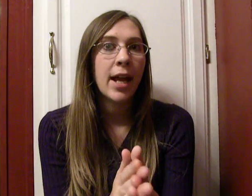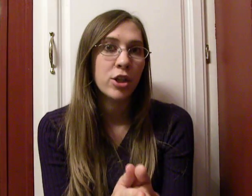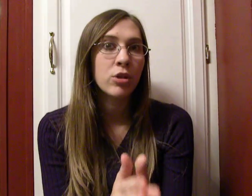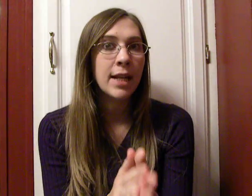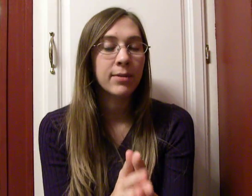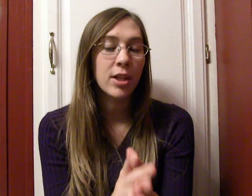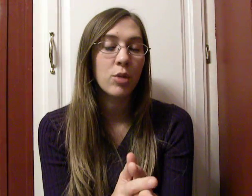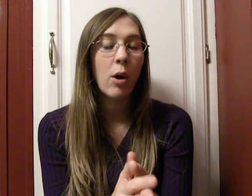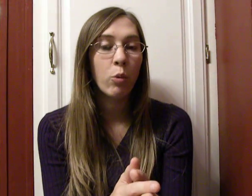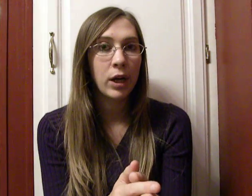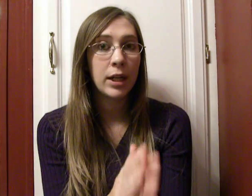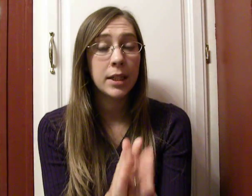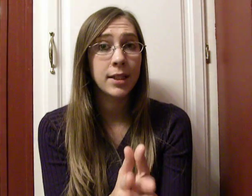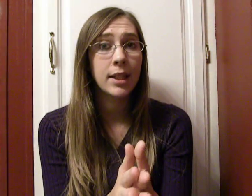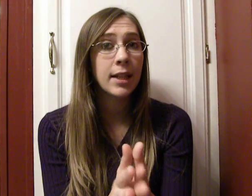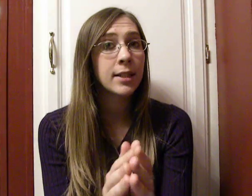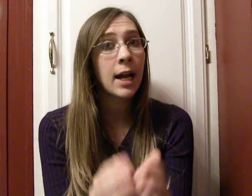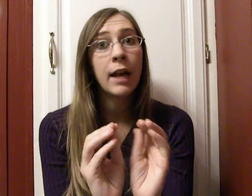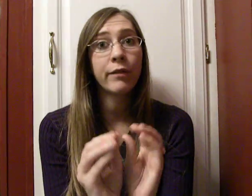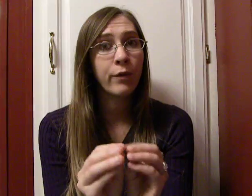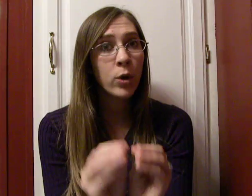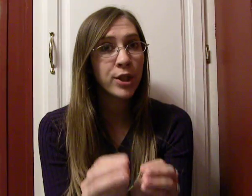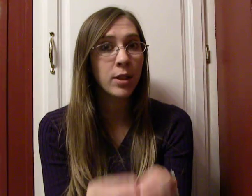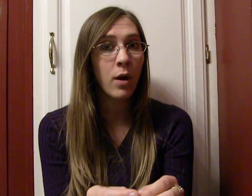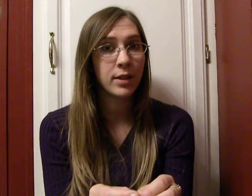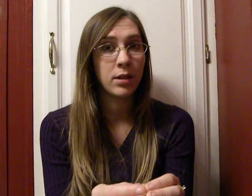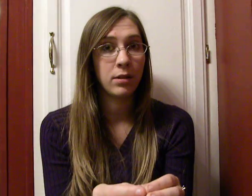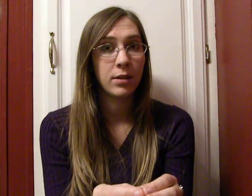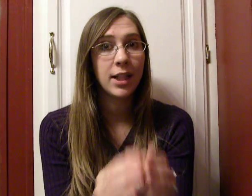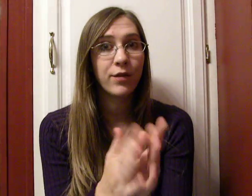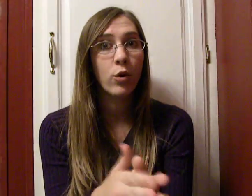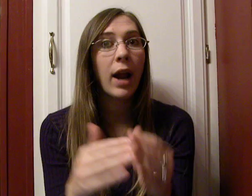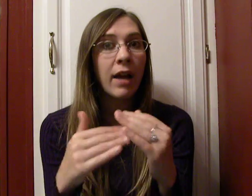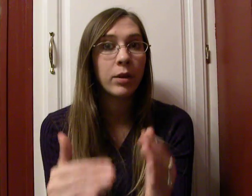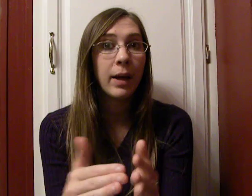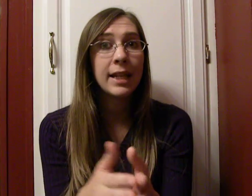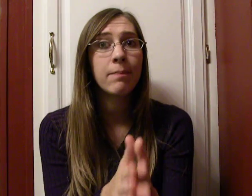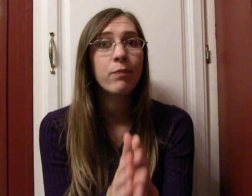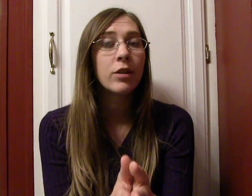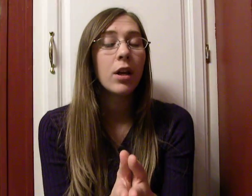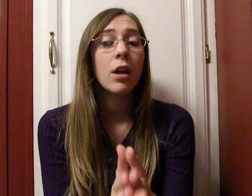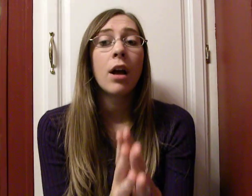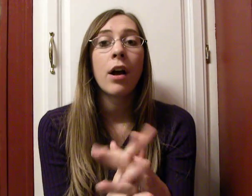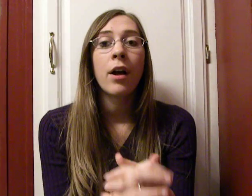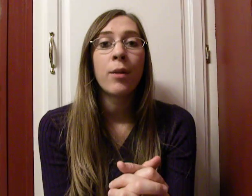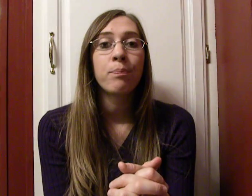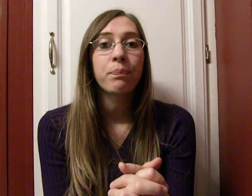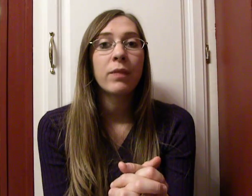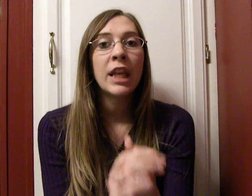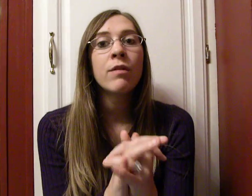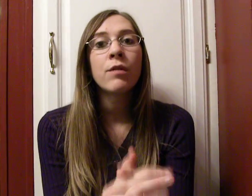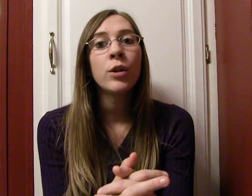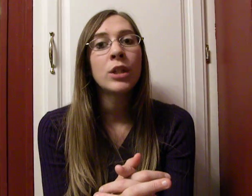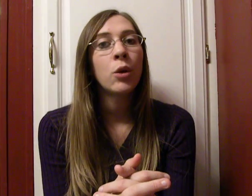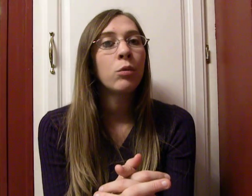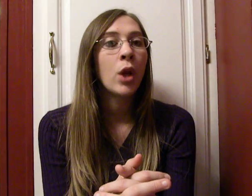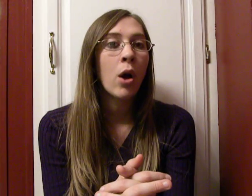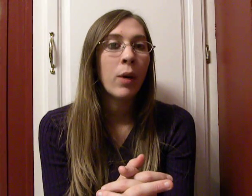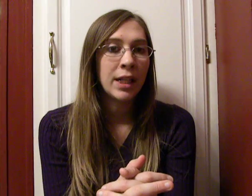the National Down Syndrome Awareness. It's not for just Austin. It's for everybody. Um, even if you don't know